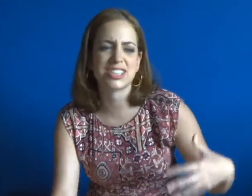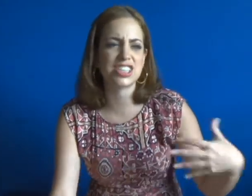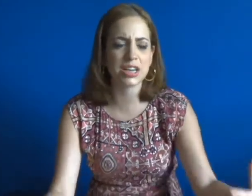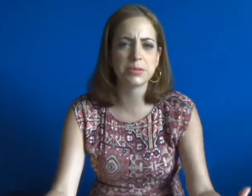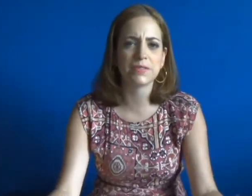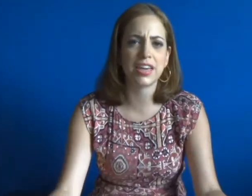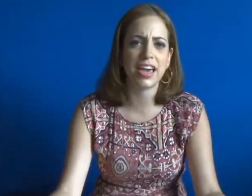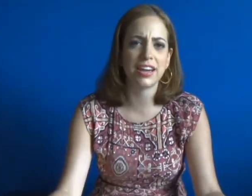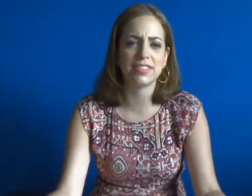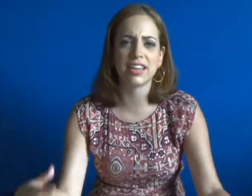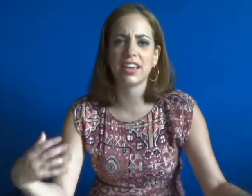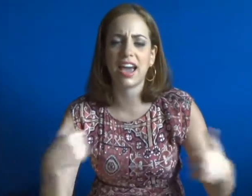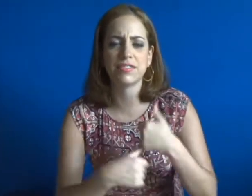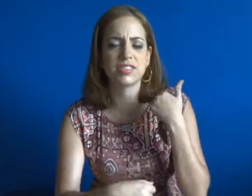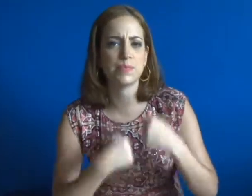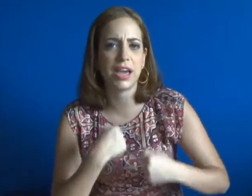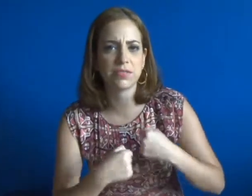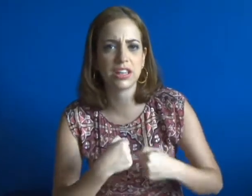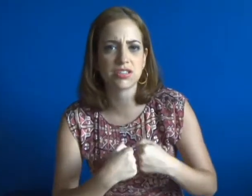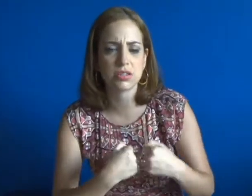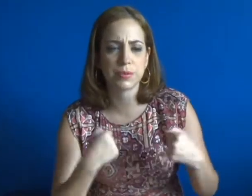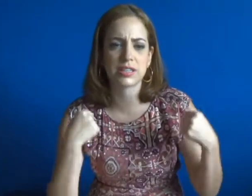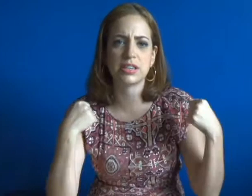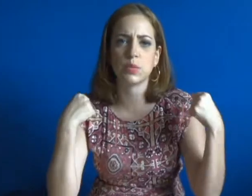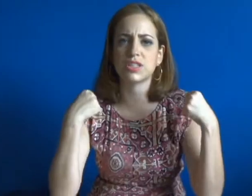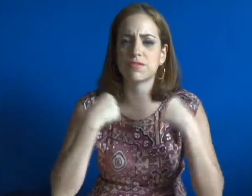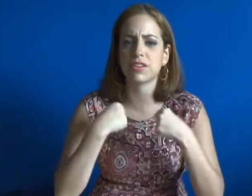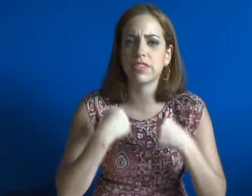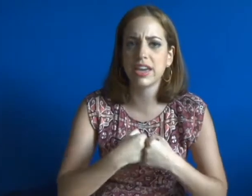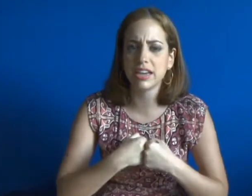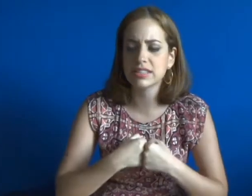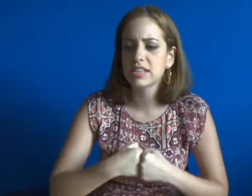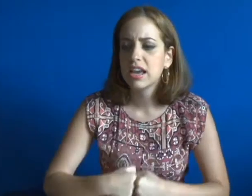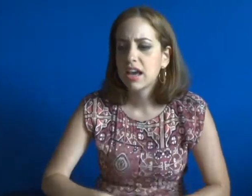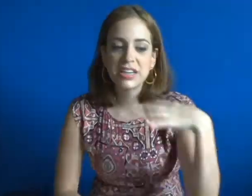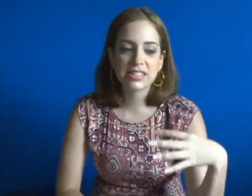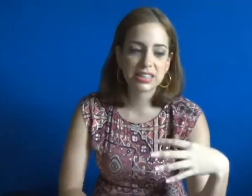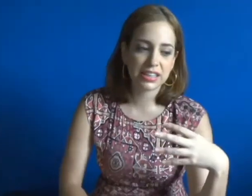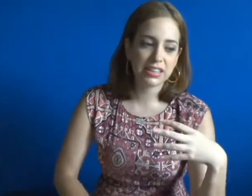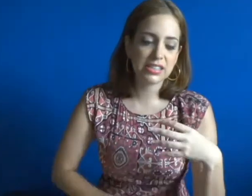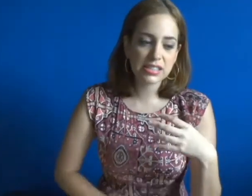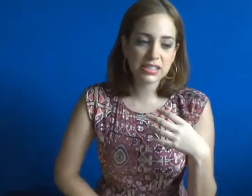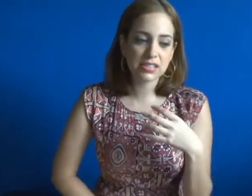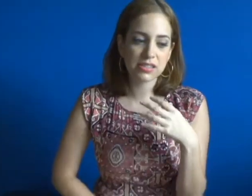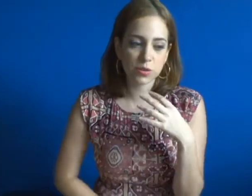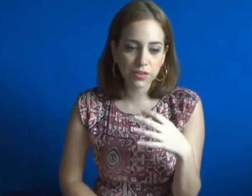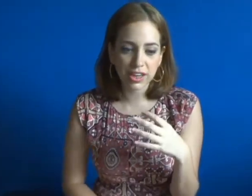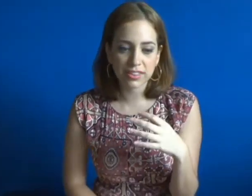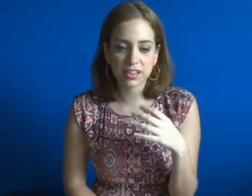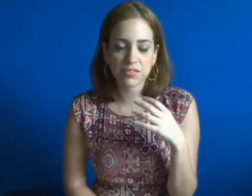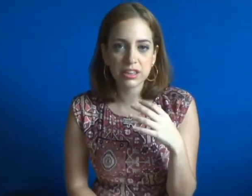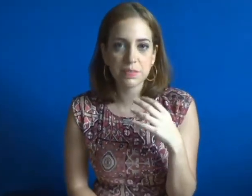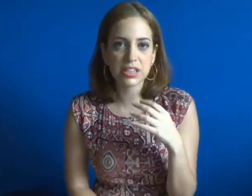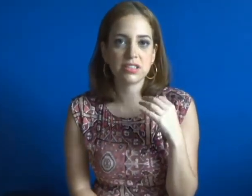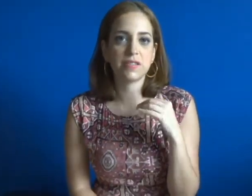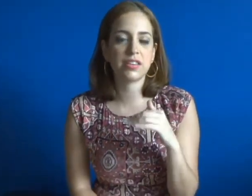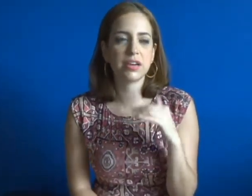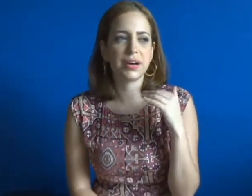he's ashamed of that and they have this bad relationship because he wants different things. But basically this is a story that really makes you think